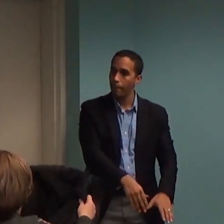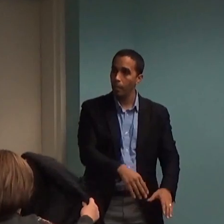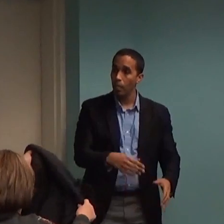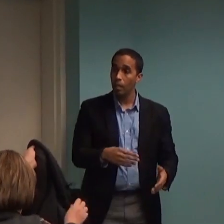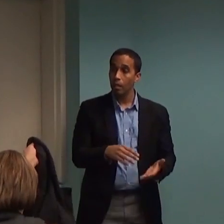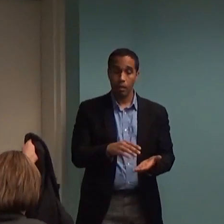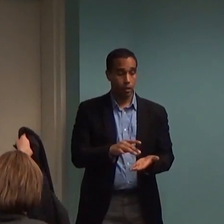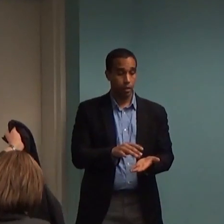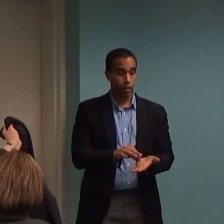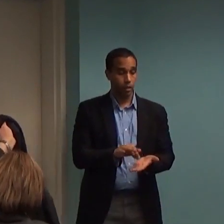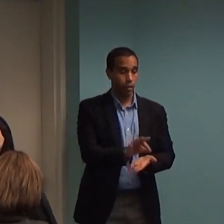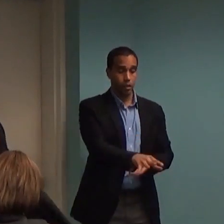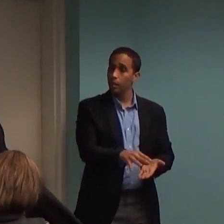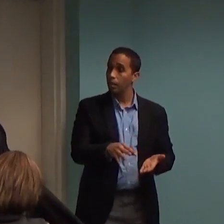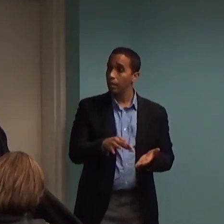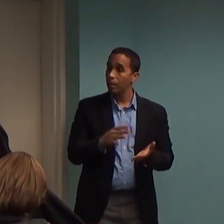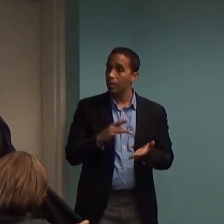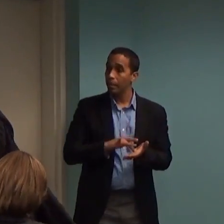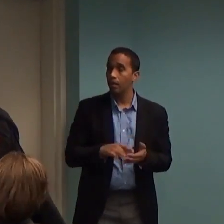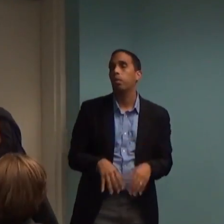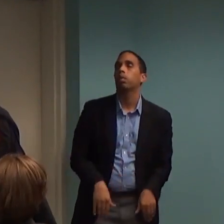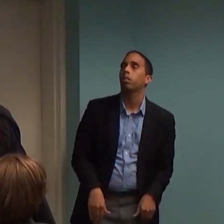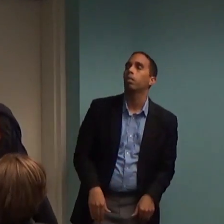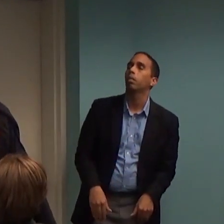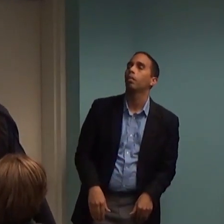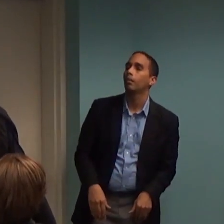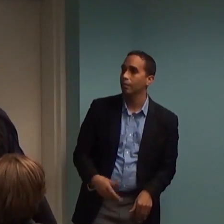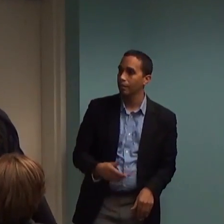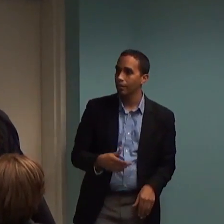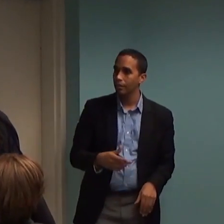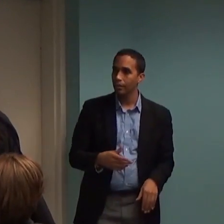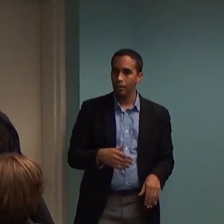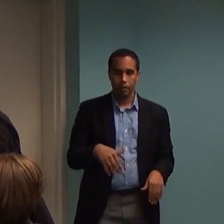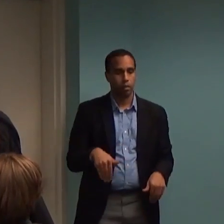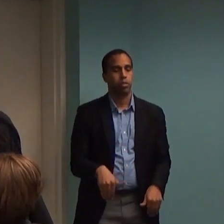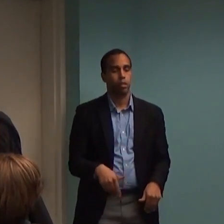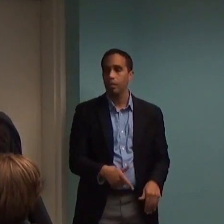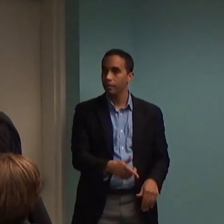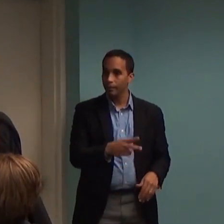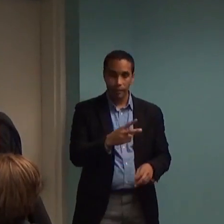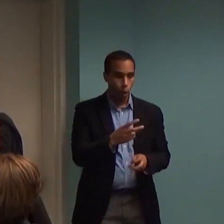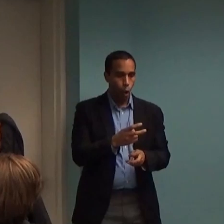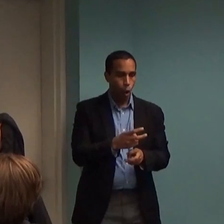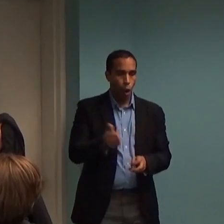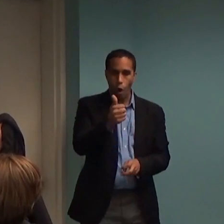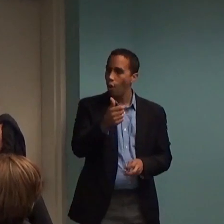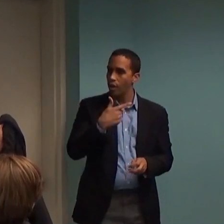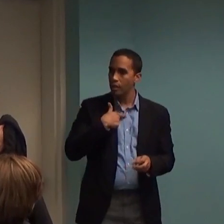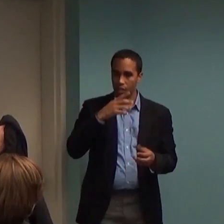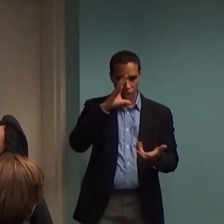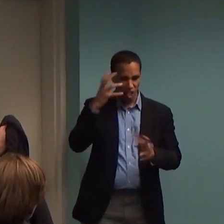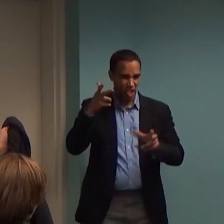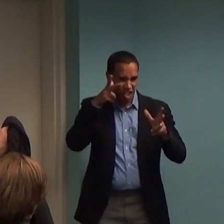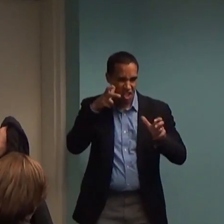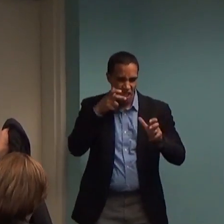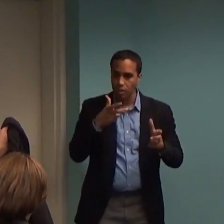You know, you just kind of chill. And then it's harder for kids to act up and do things that are problematic. So we see this happening